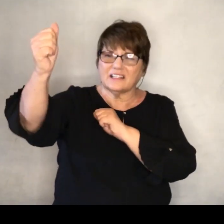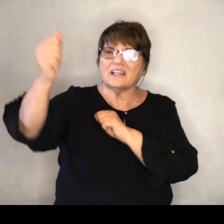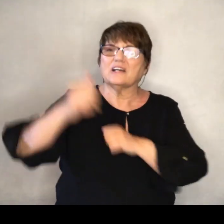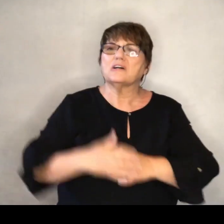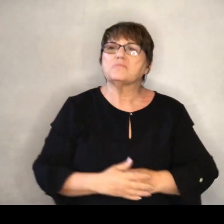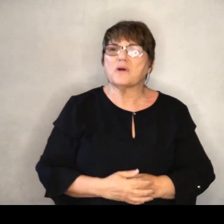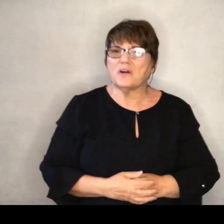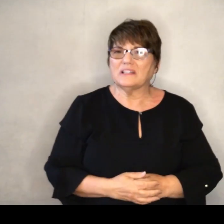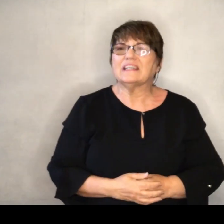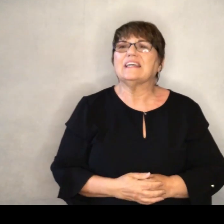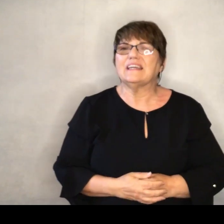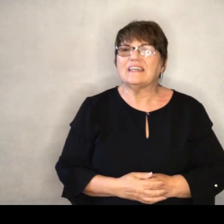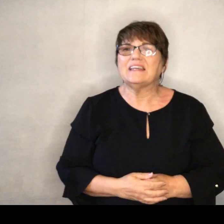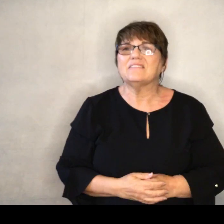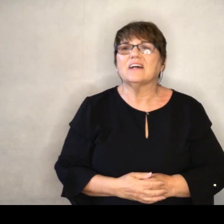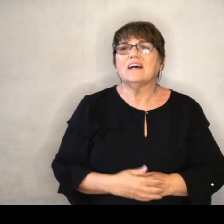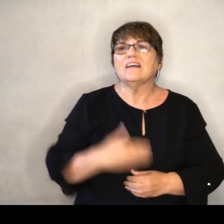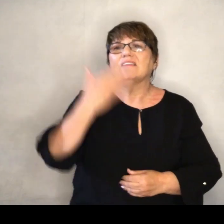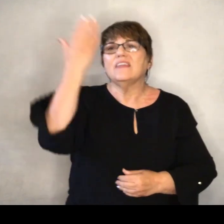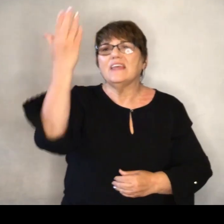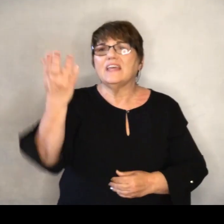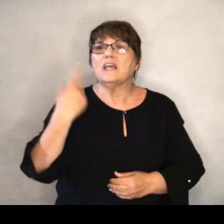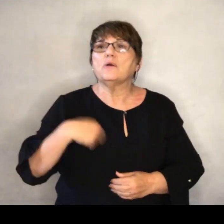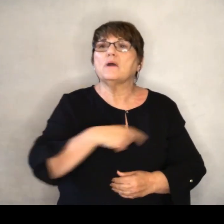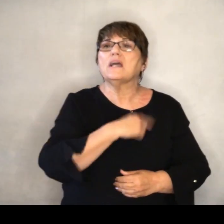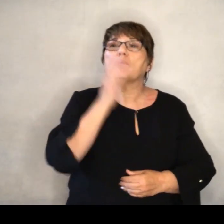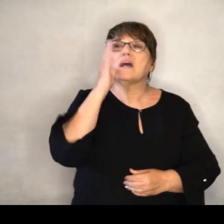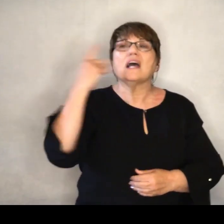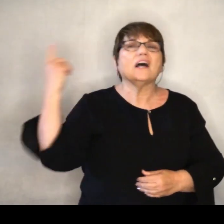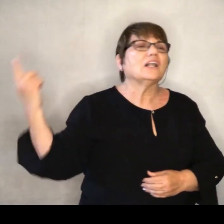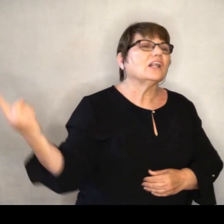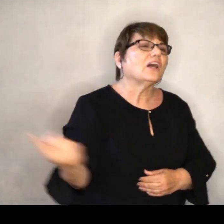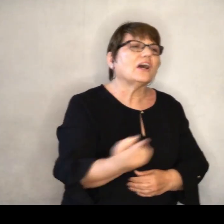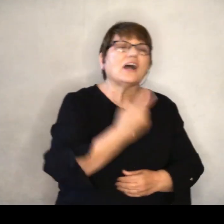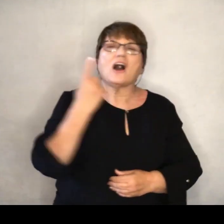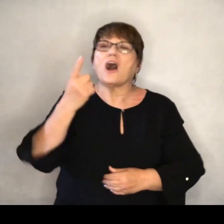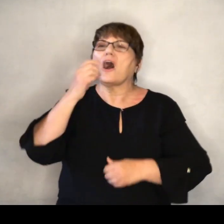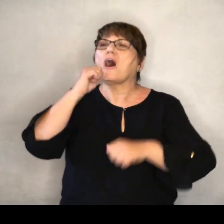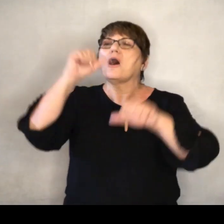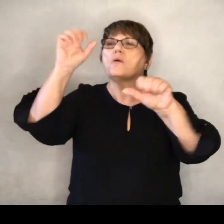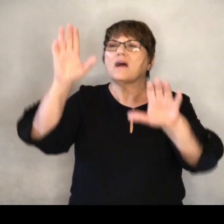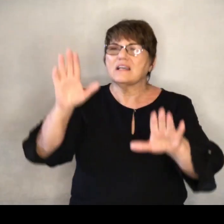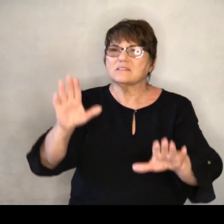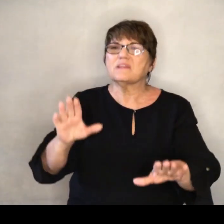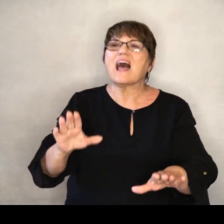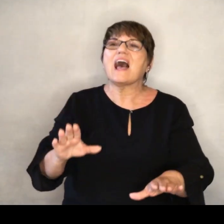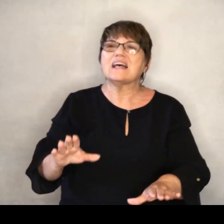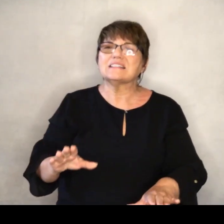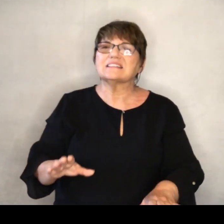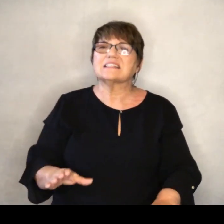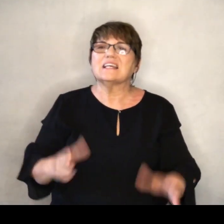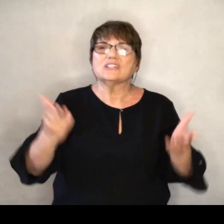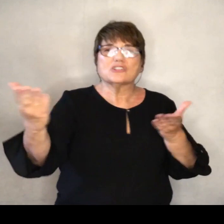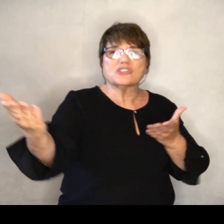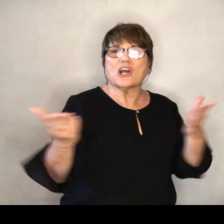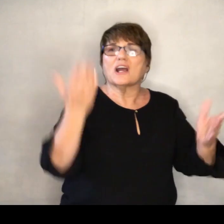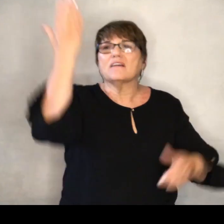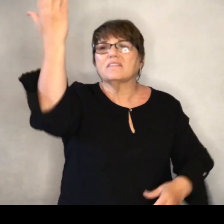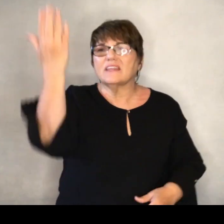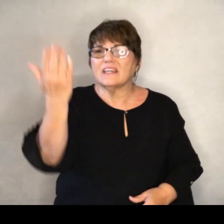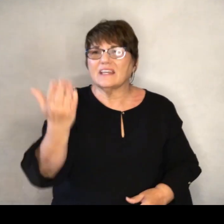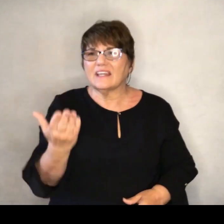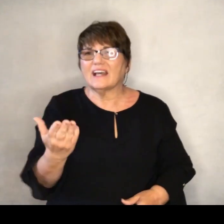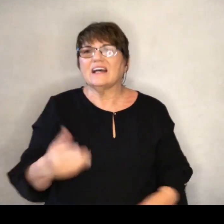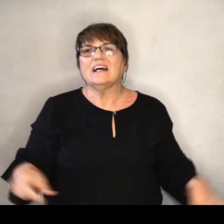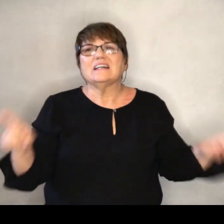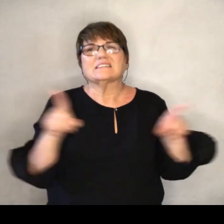temple leave Thee we would be always blessed Sing, serve